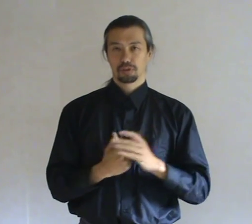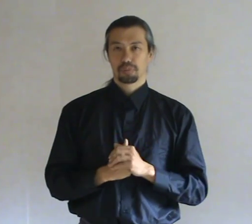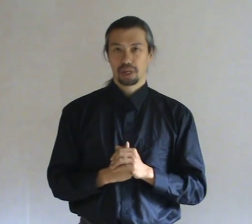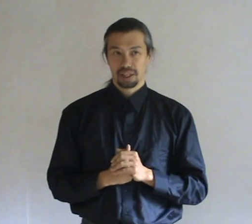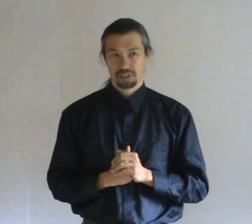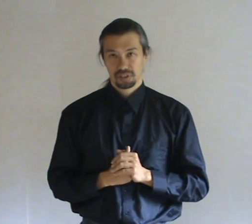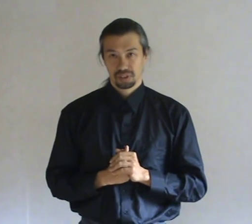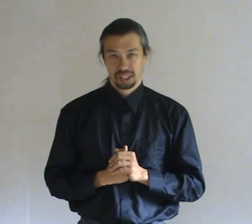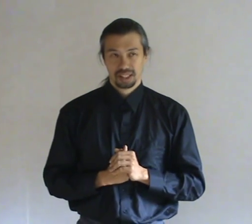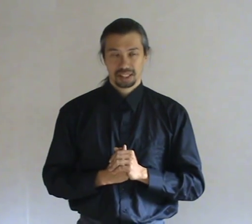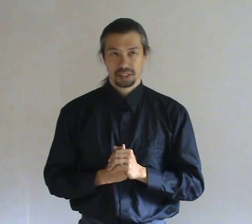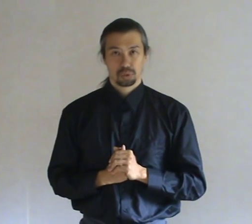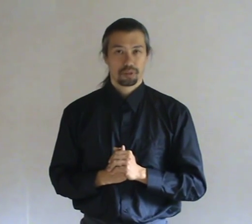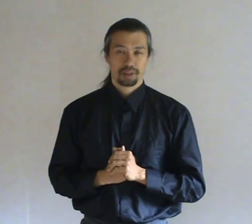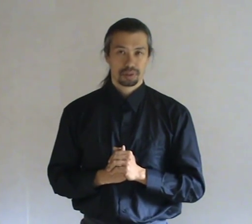surprise in your favour.